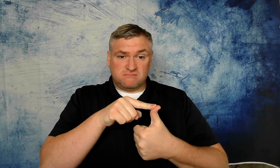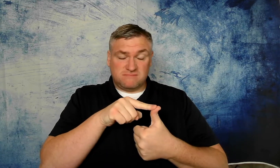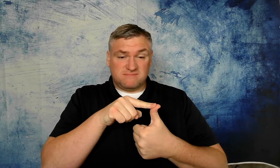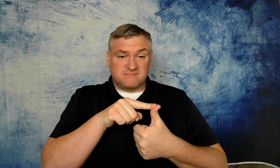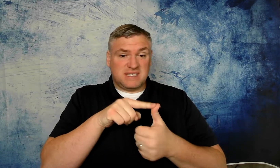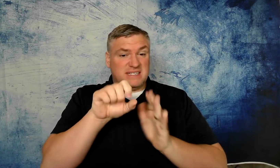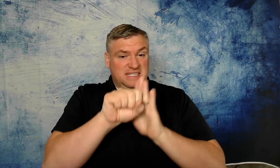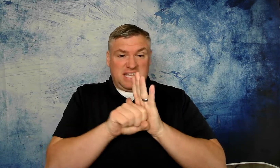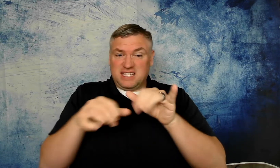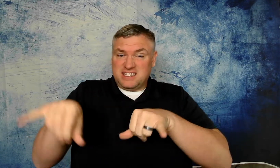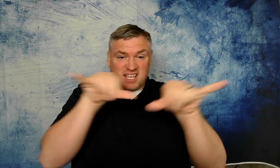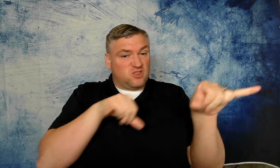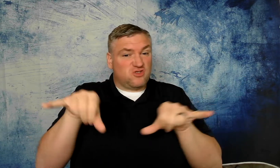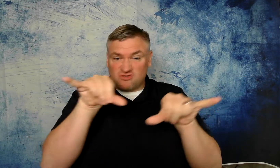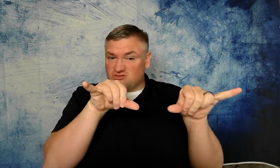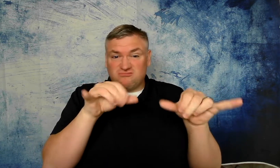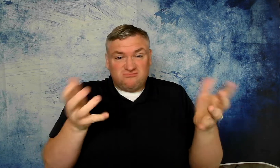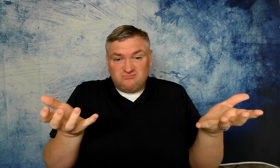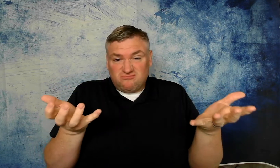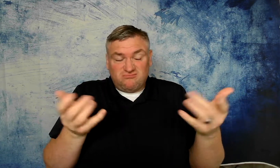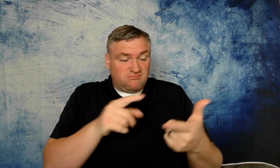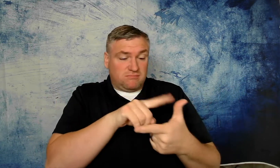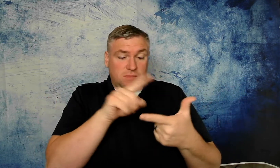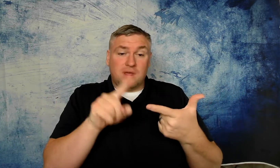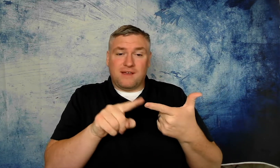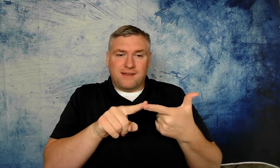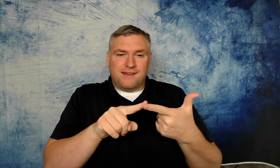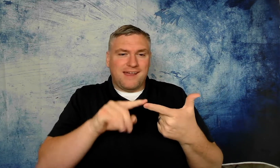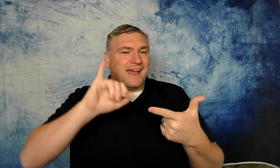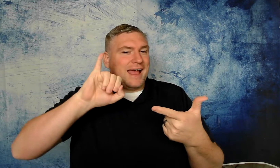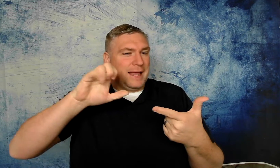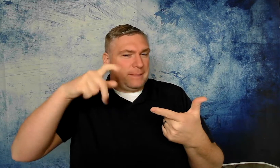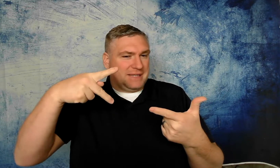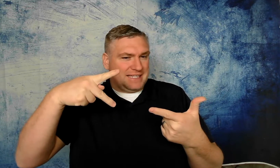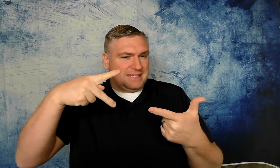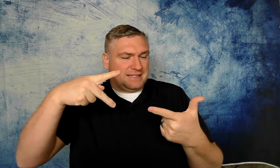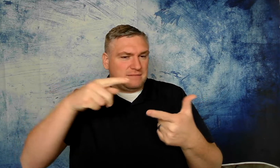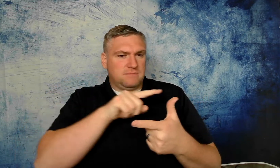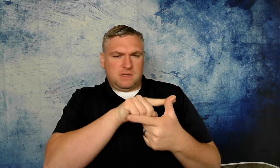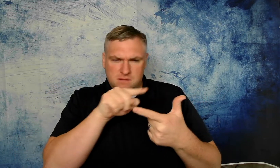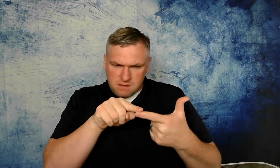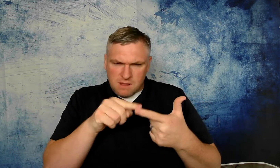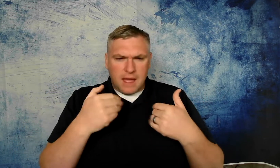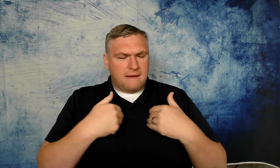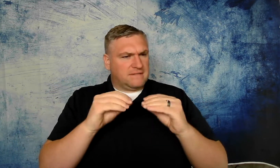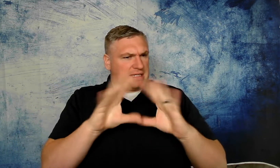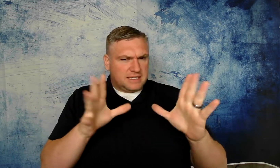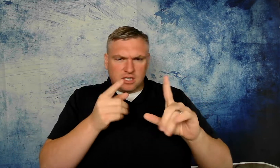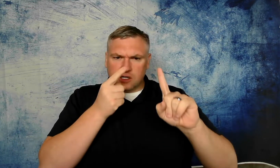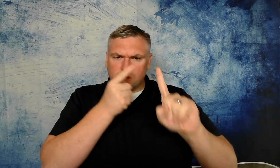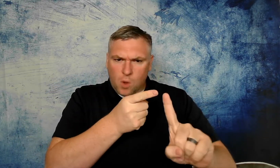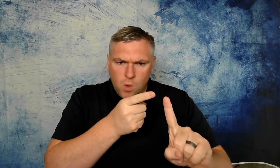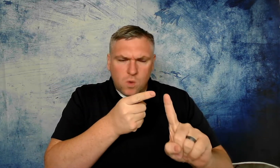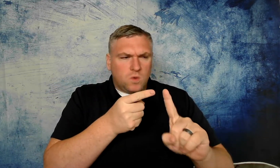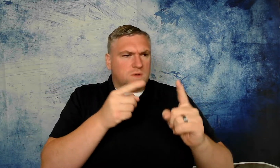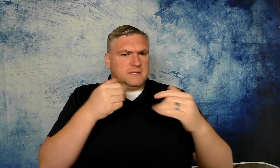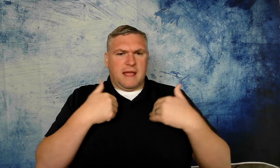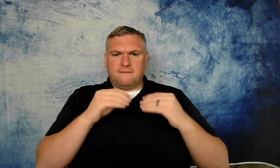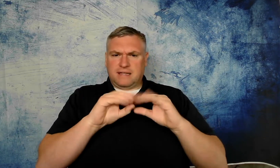top there's the state standards and of course the IEP they have clear goals